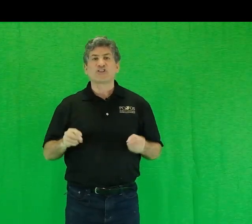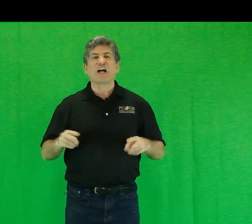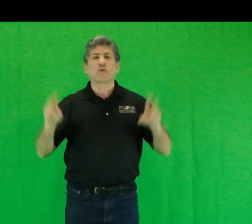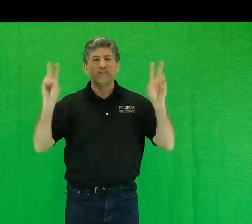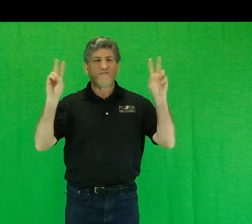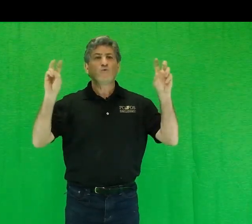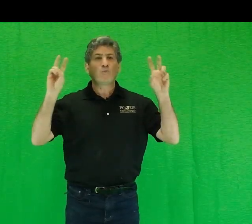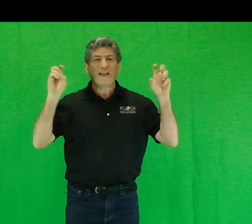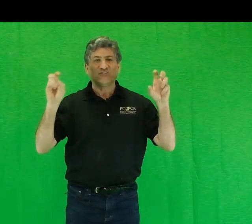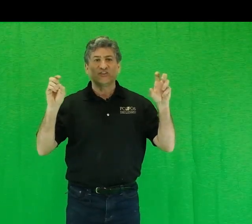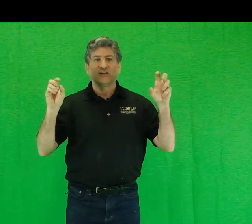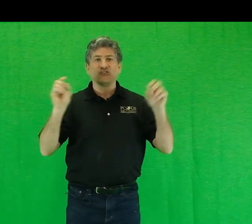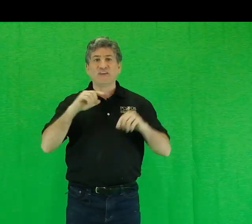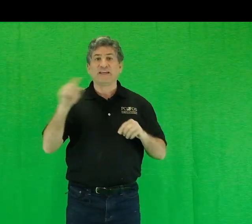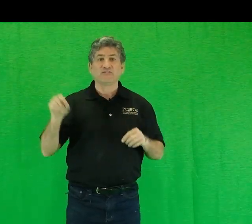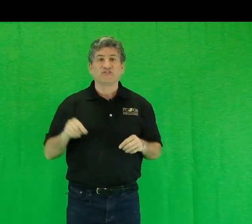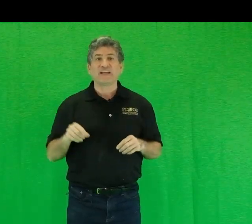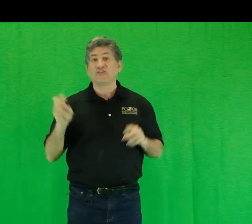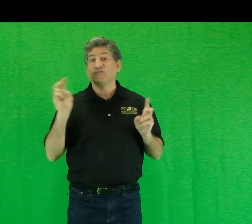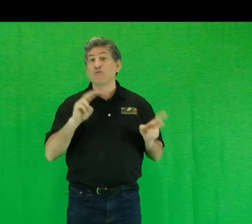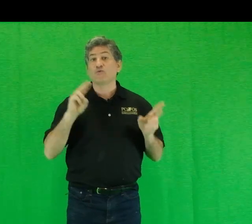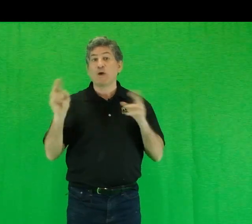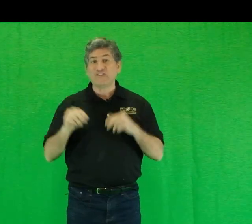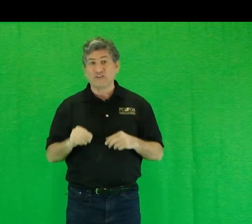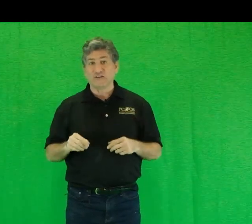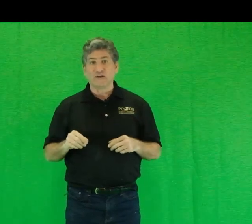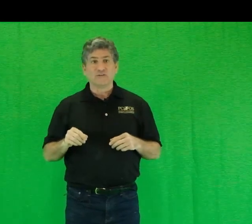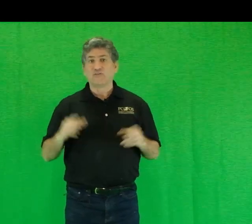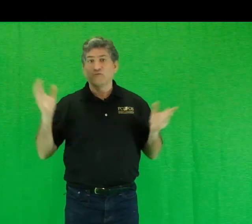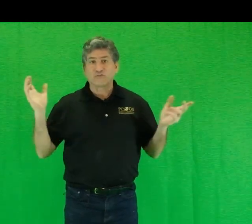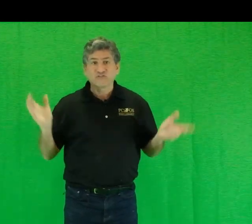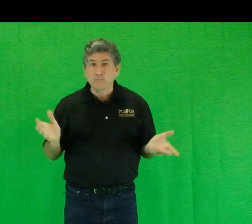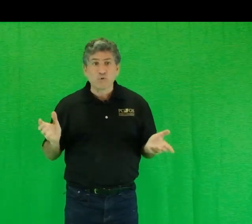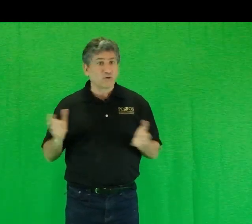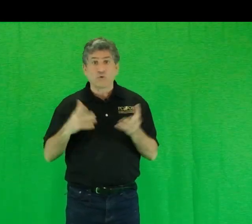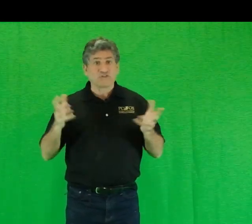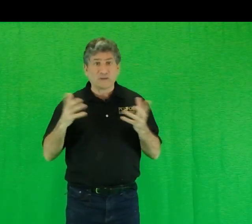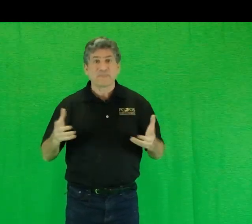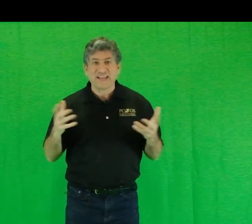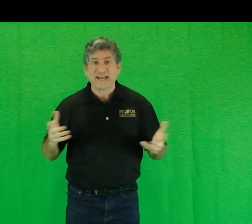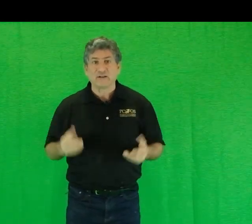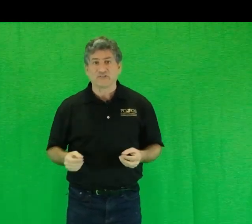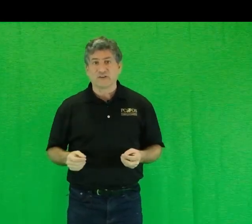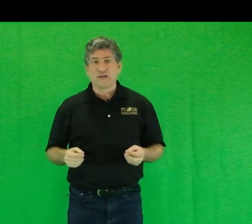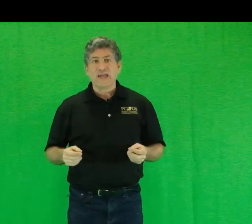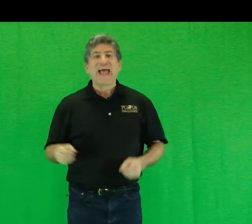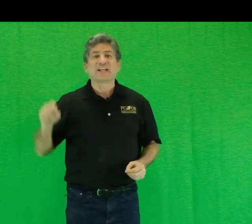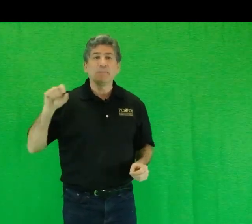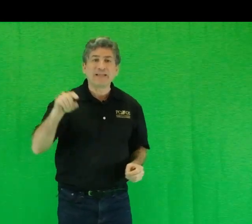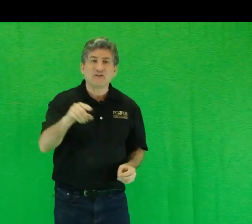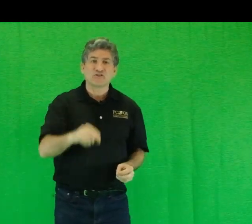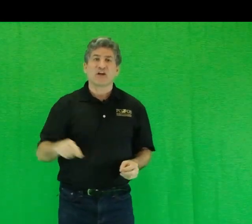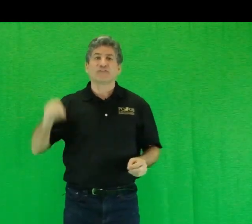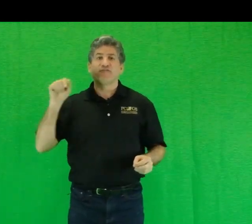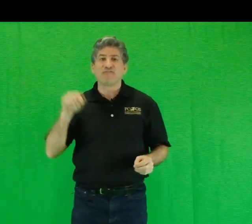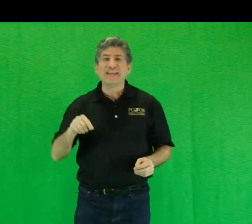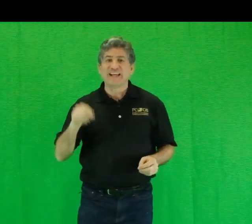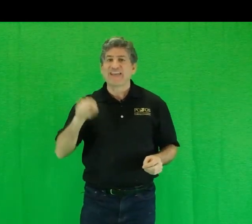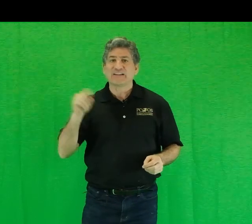tolerate food waste, seeing it instead as food wasted, food for someone or something else, and commit yourself to feeding that